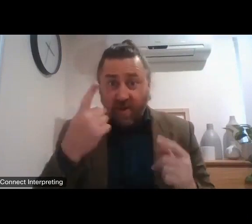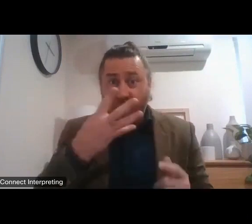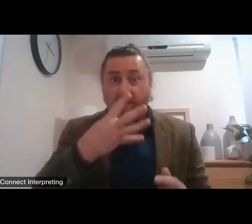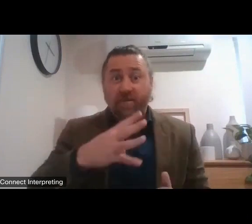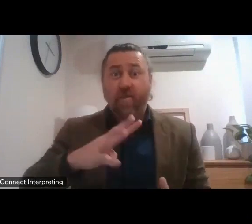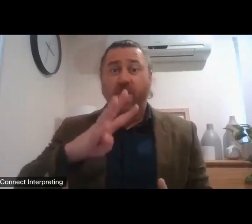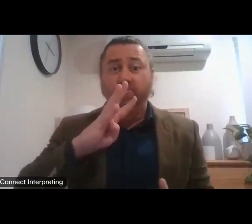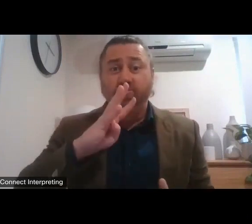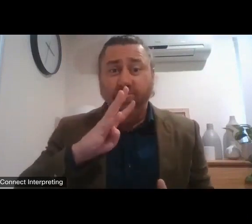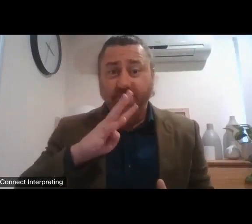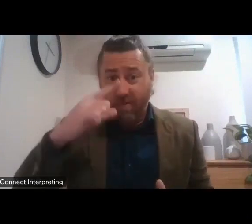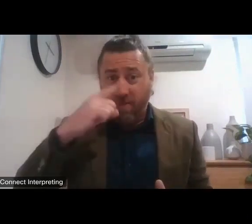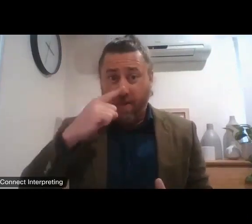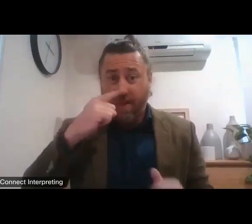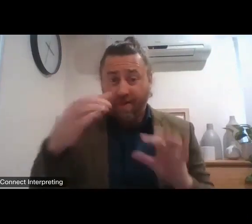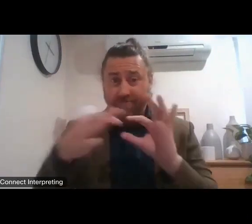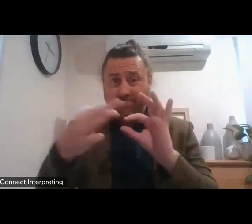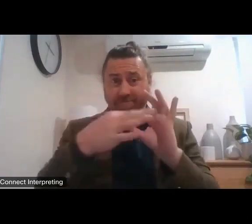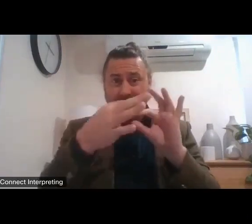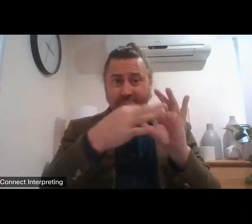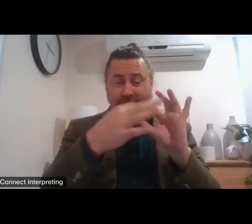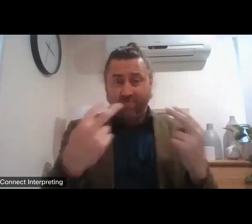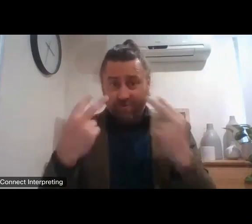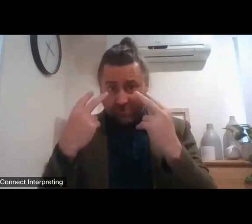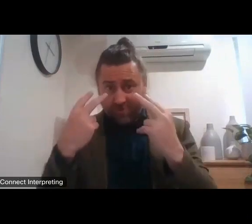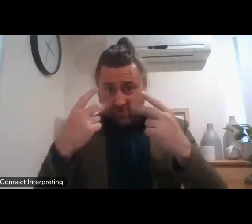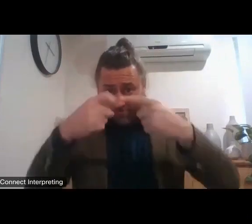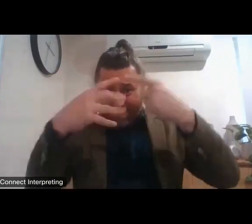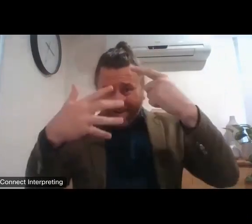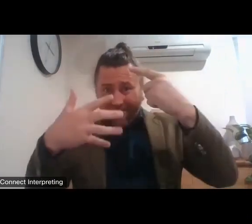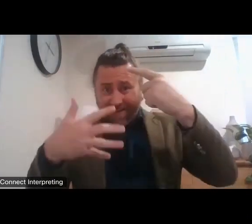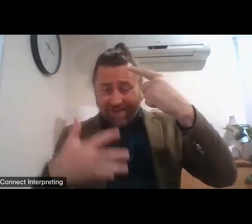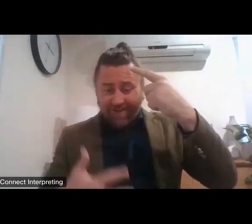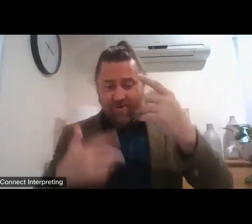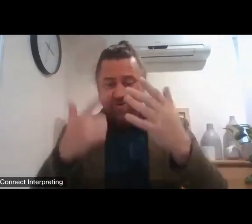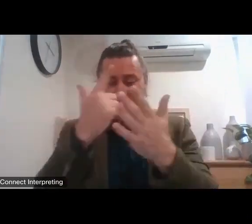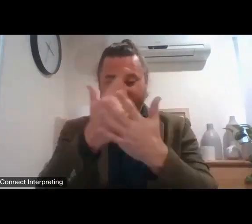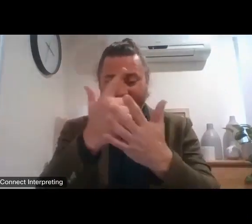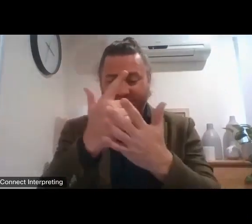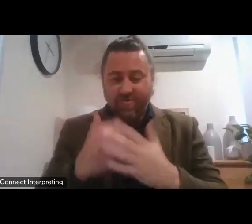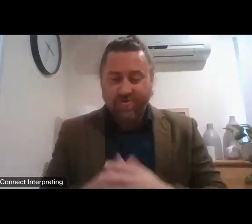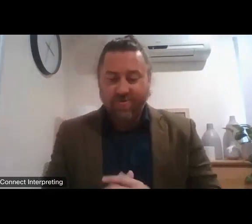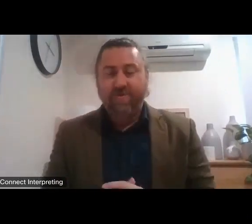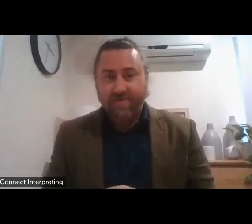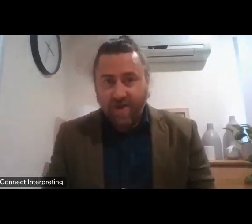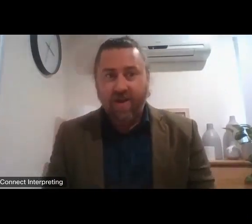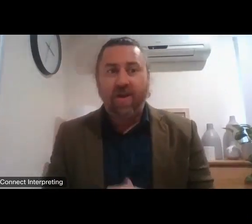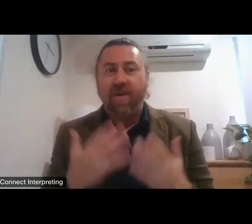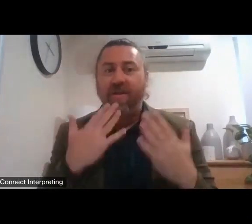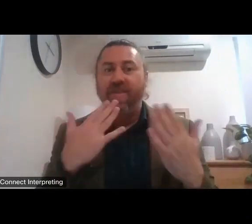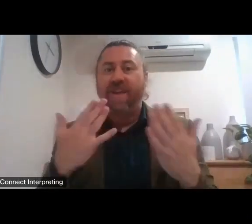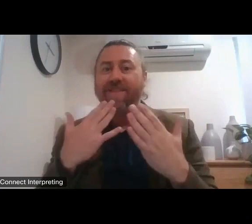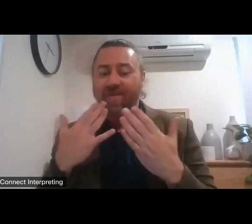people have joined us and it's growing very quickly. So thanks everyone.